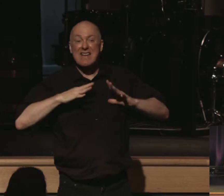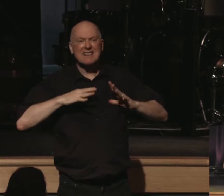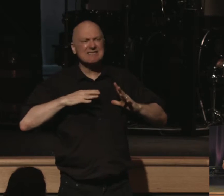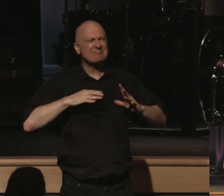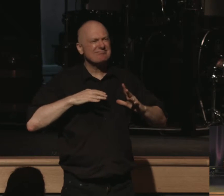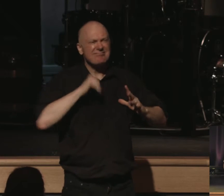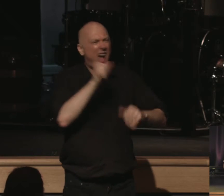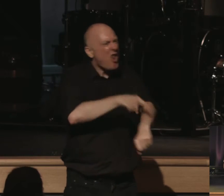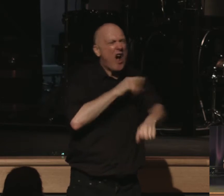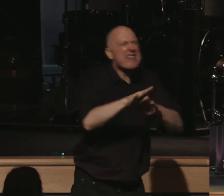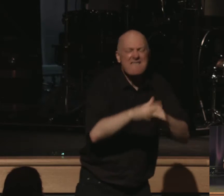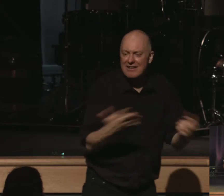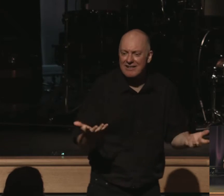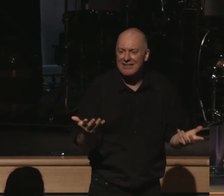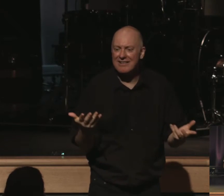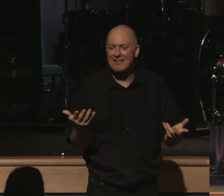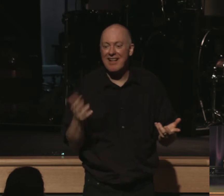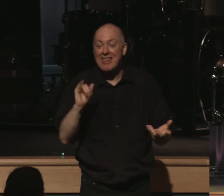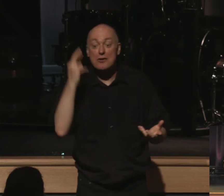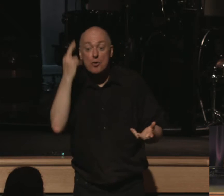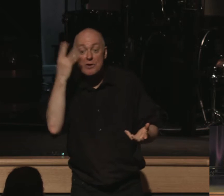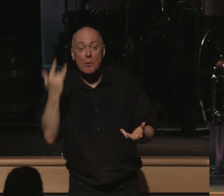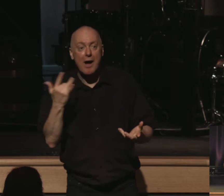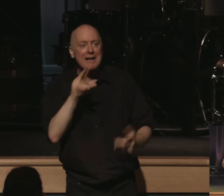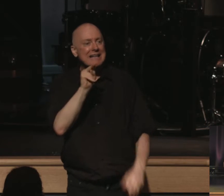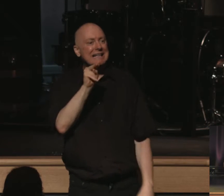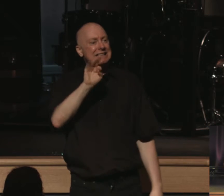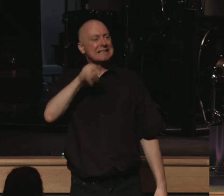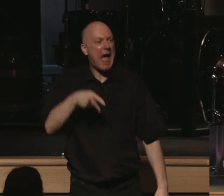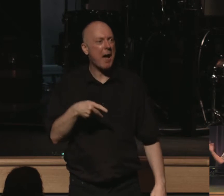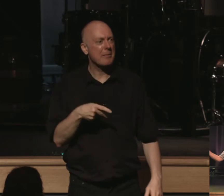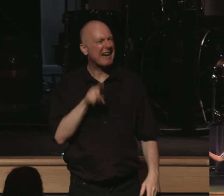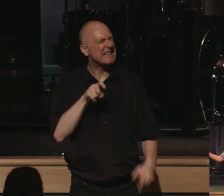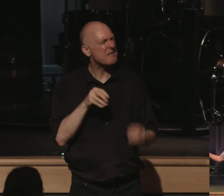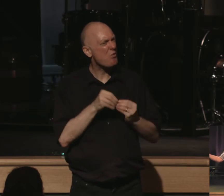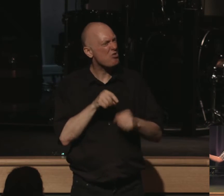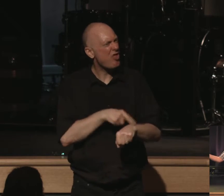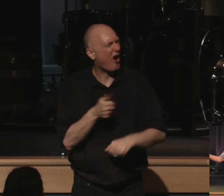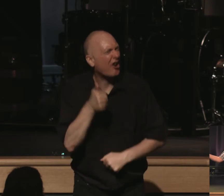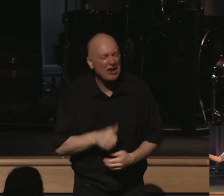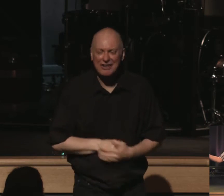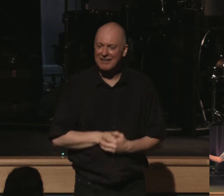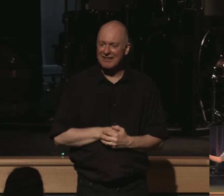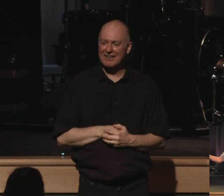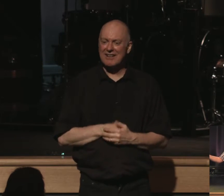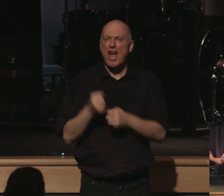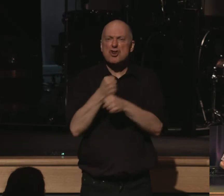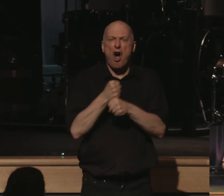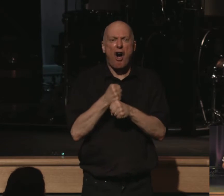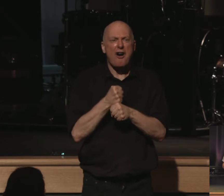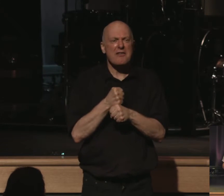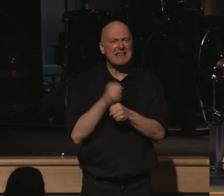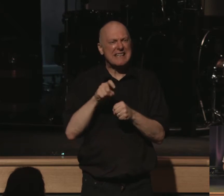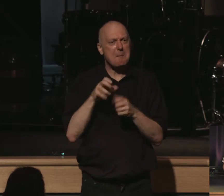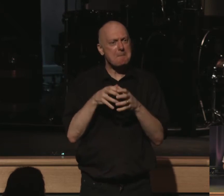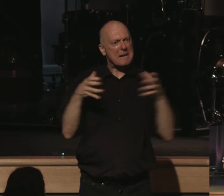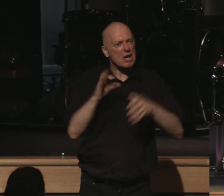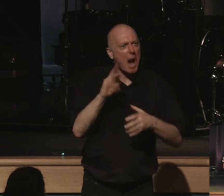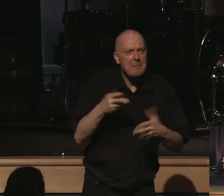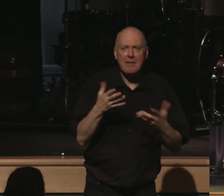long enough. It's the reason why the nap could have been a little bit longer. The coffee could have been a little bit bigger. The